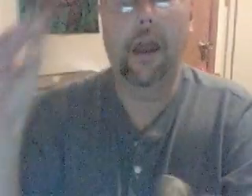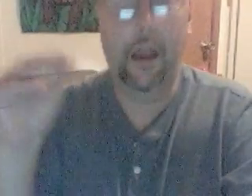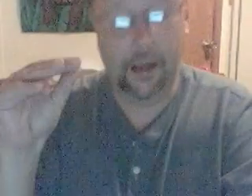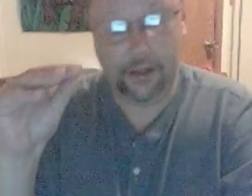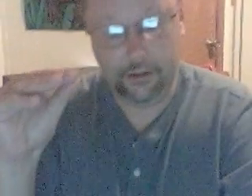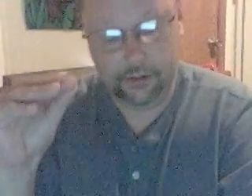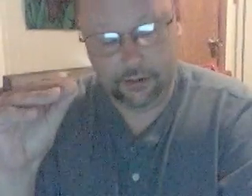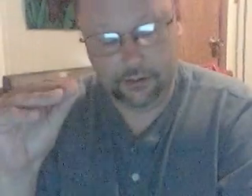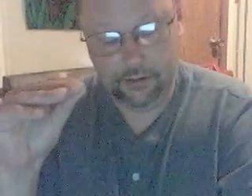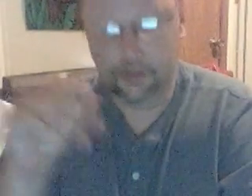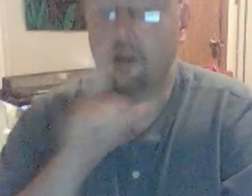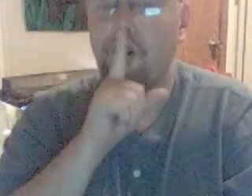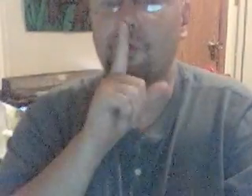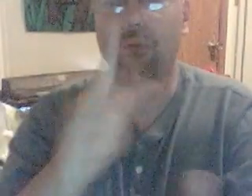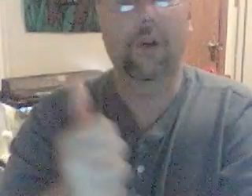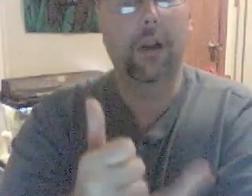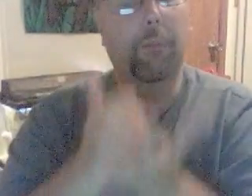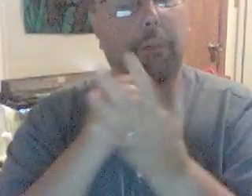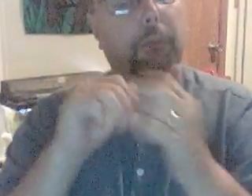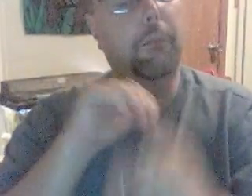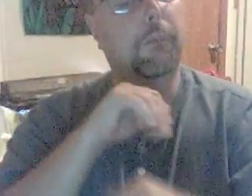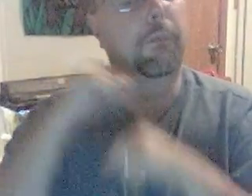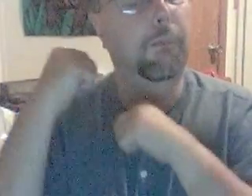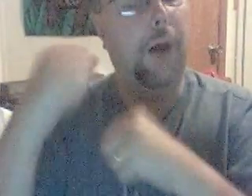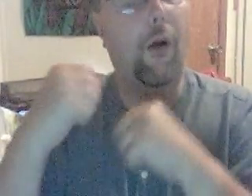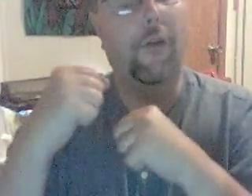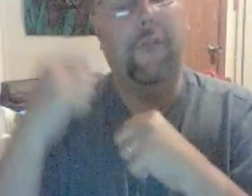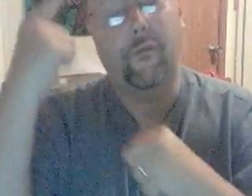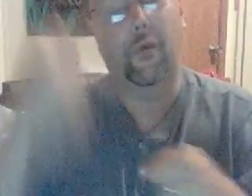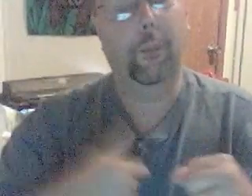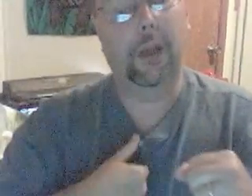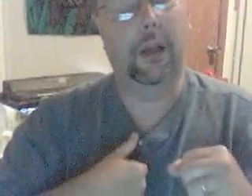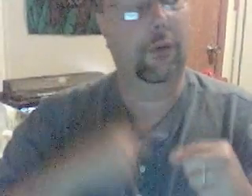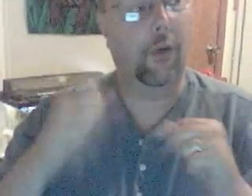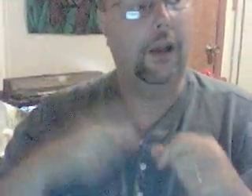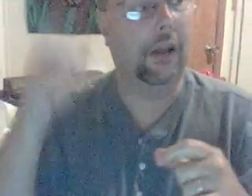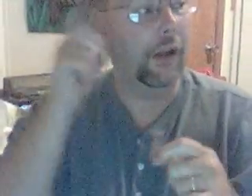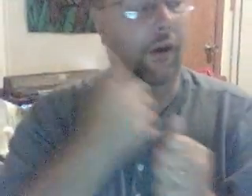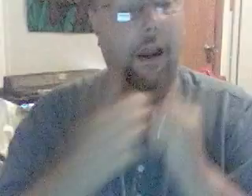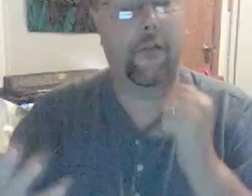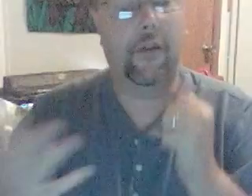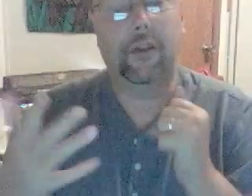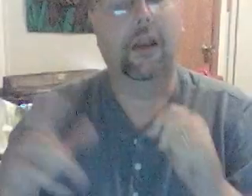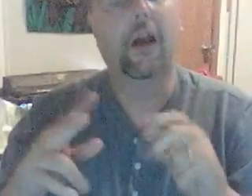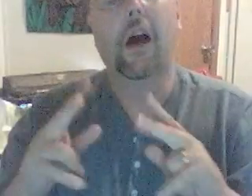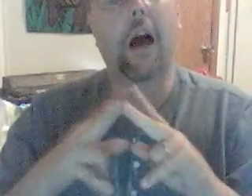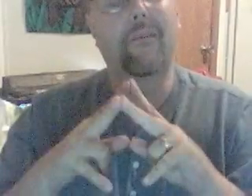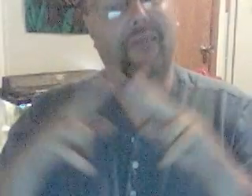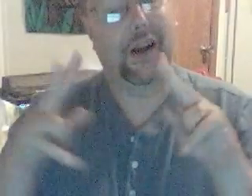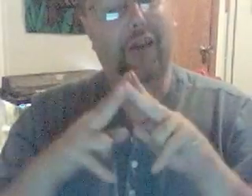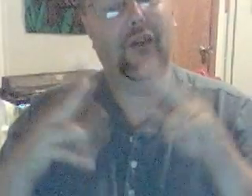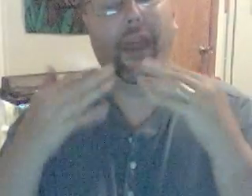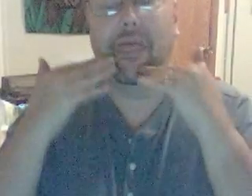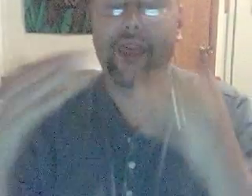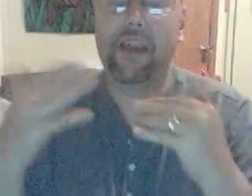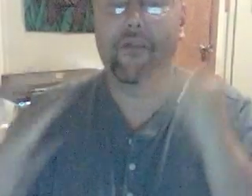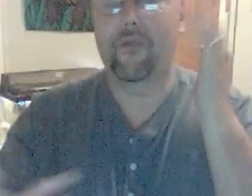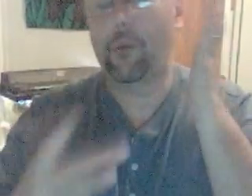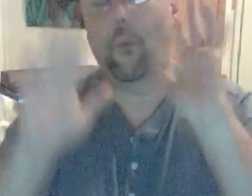And it is really powerful for me so I can hear everything. I am very, very thankful for the